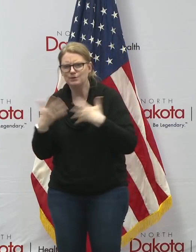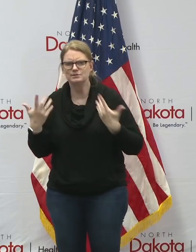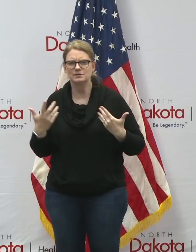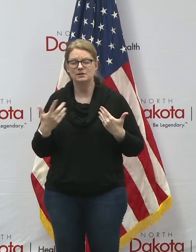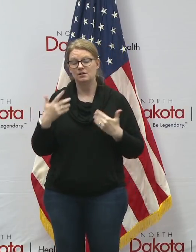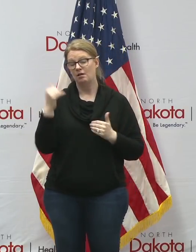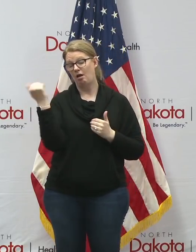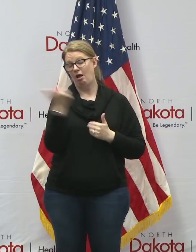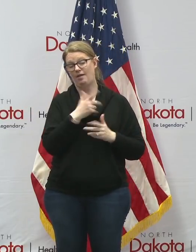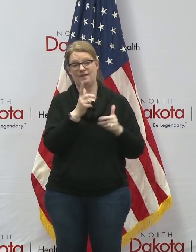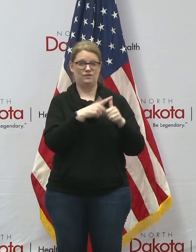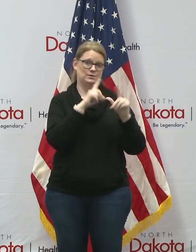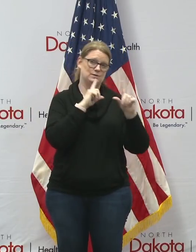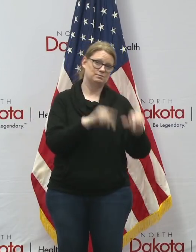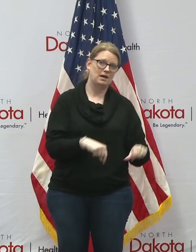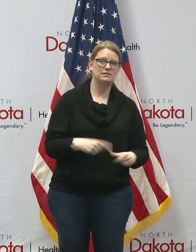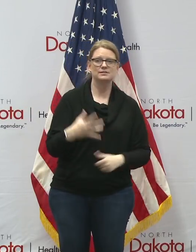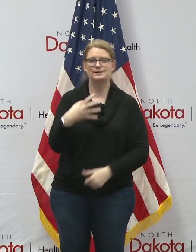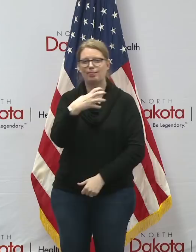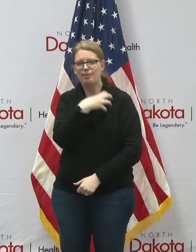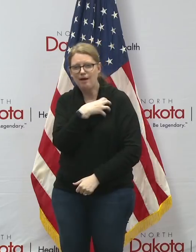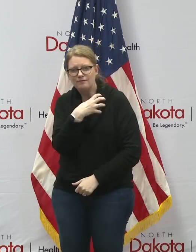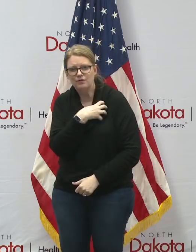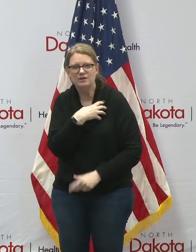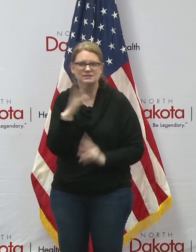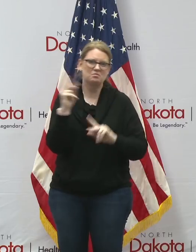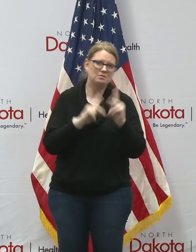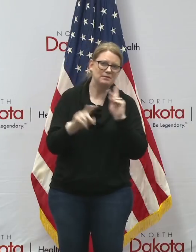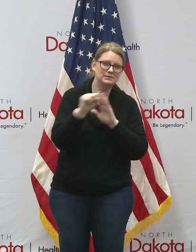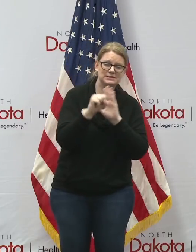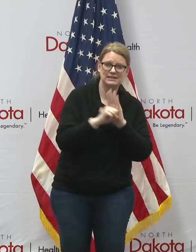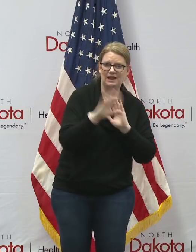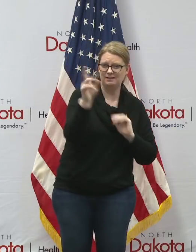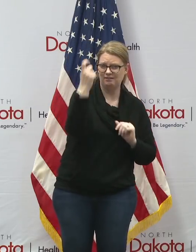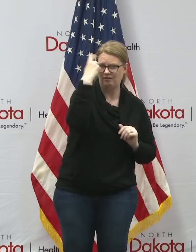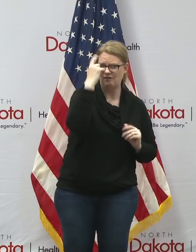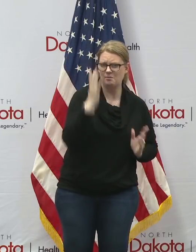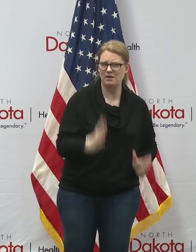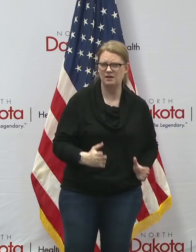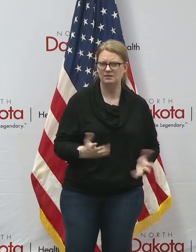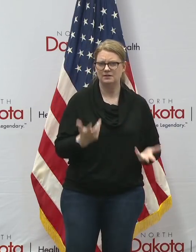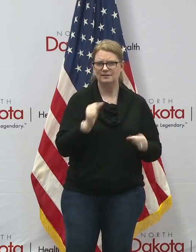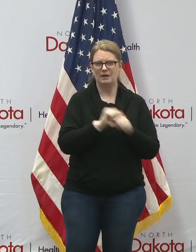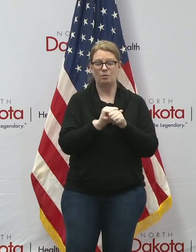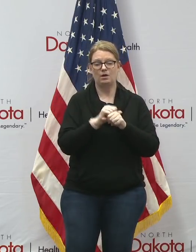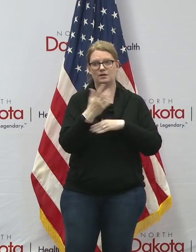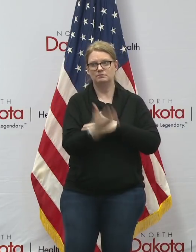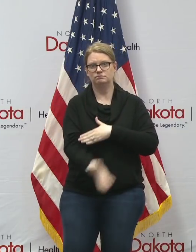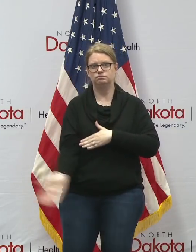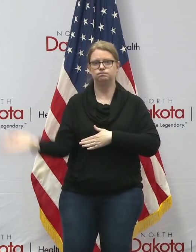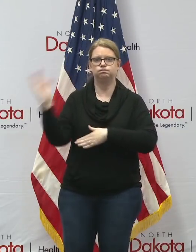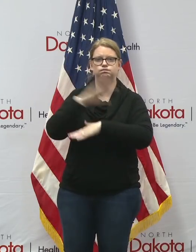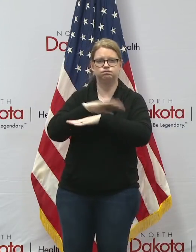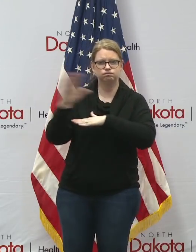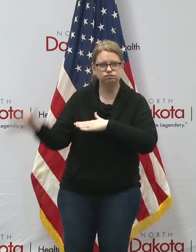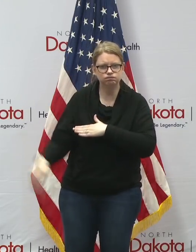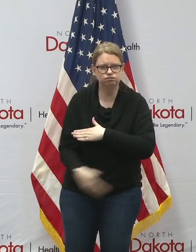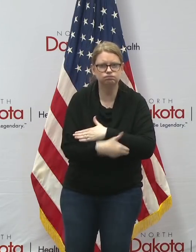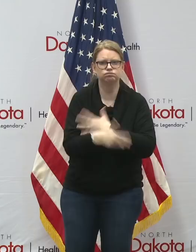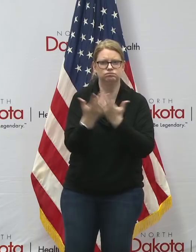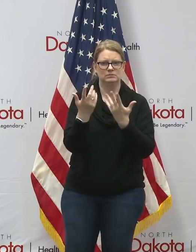first responders our law enforcement people in state government who are working all around the clock to help with this problem